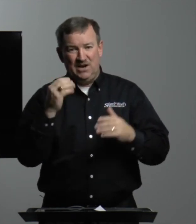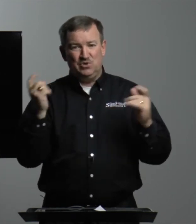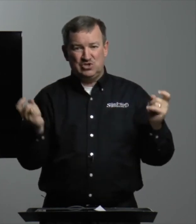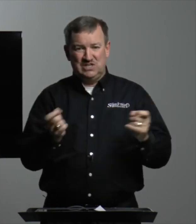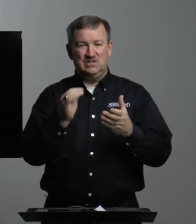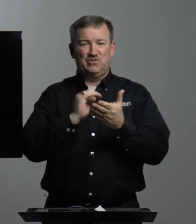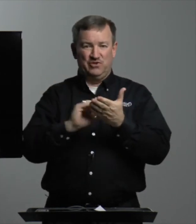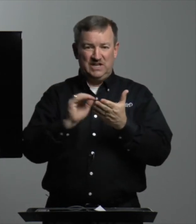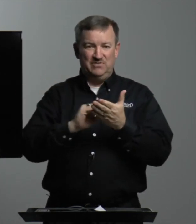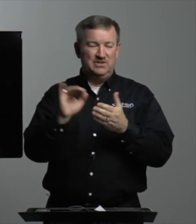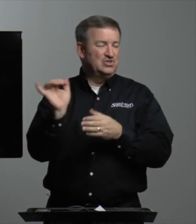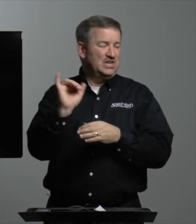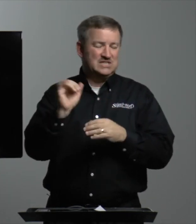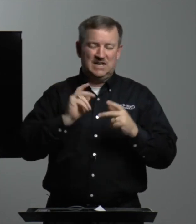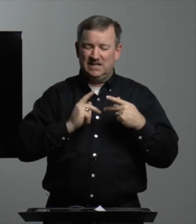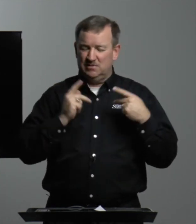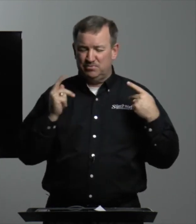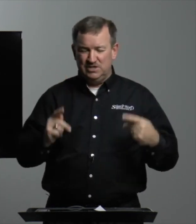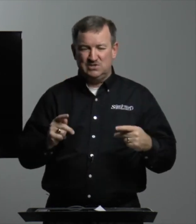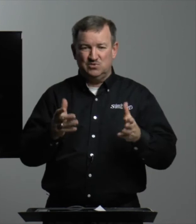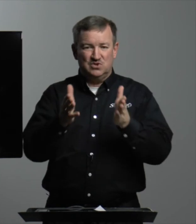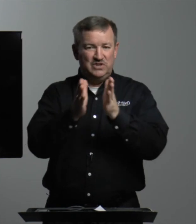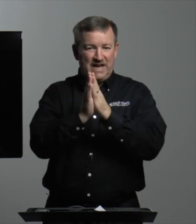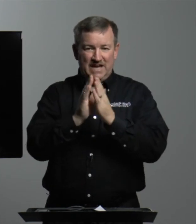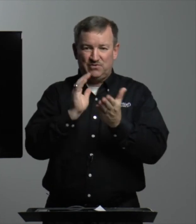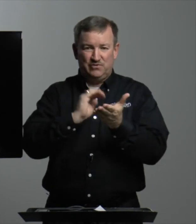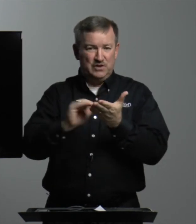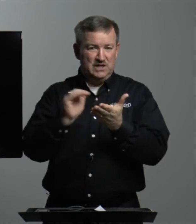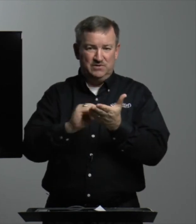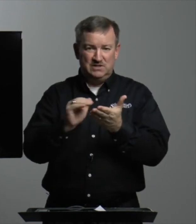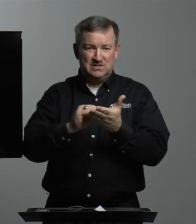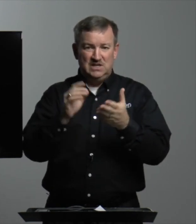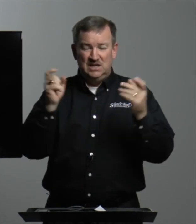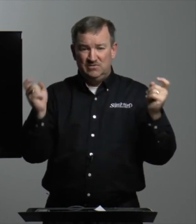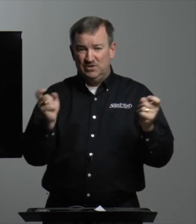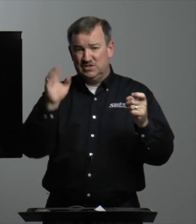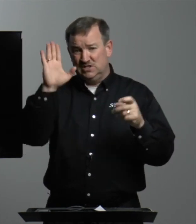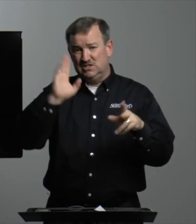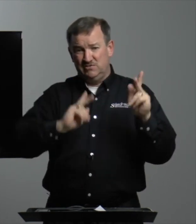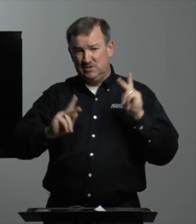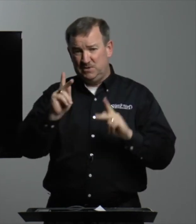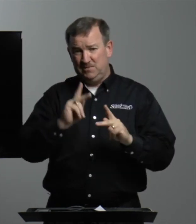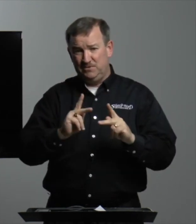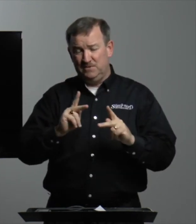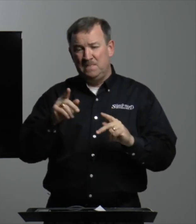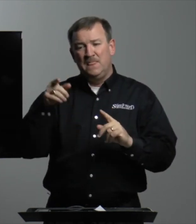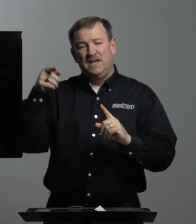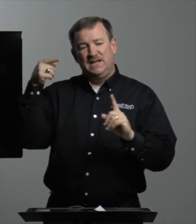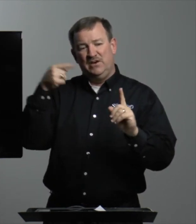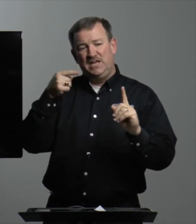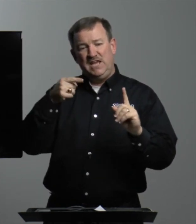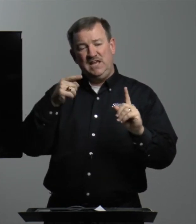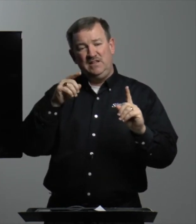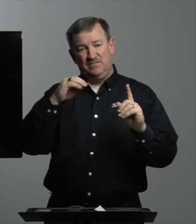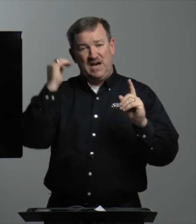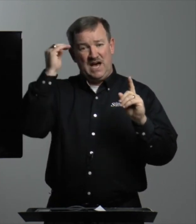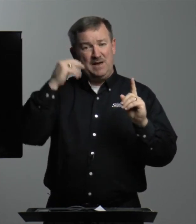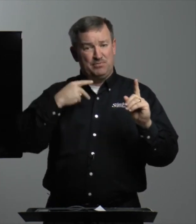our sins forgiven, just like the priest was going to ask for forgiveness for the sins of his people. Now, he, the high